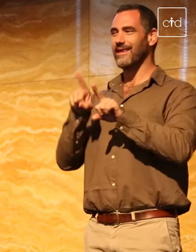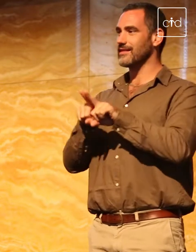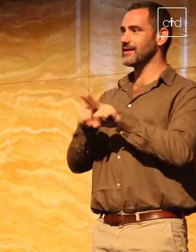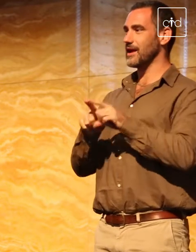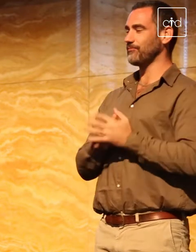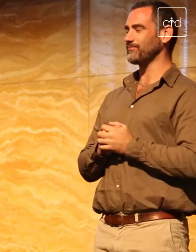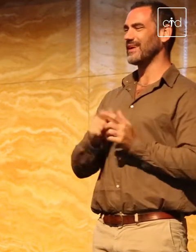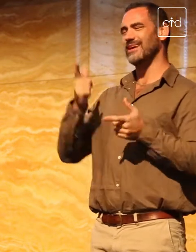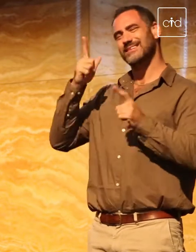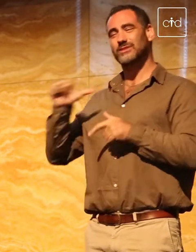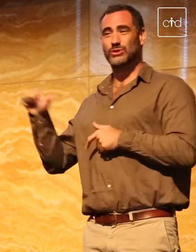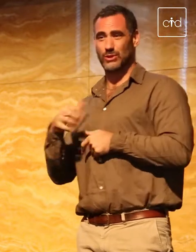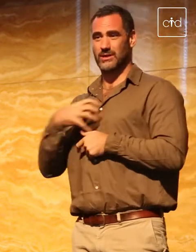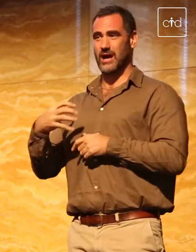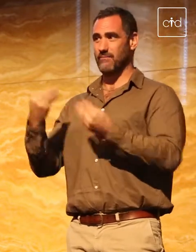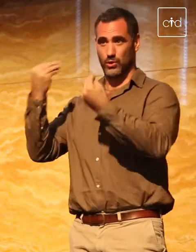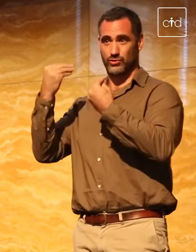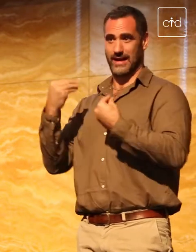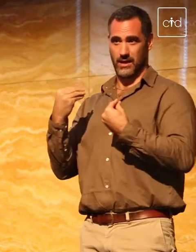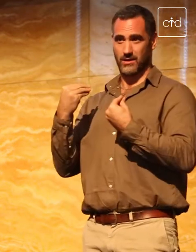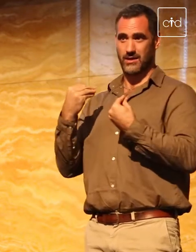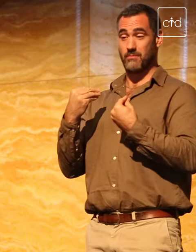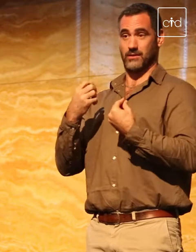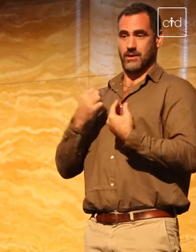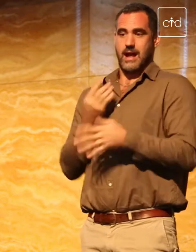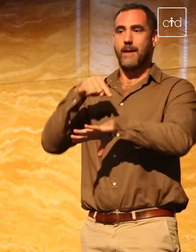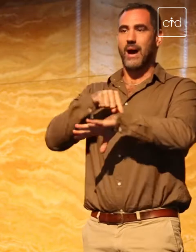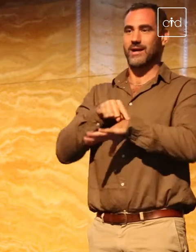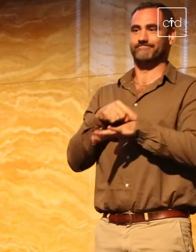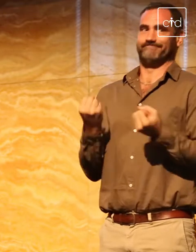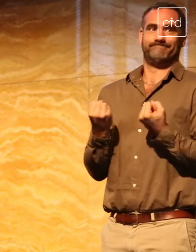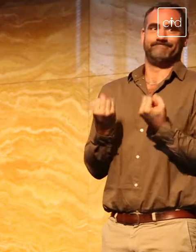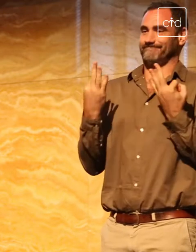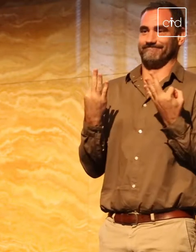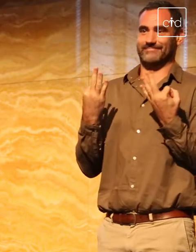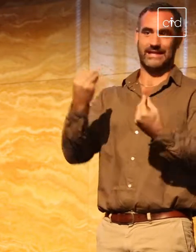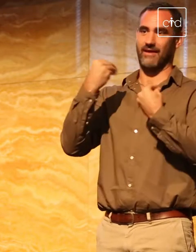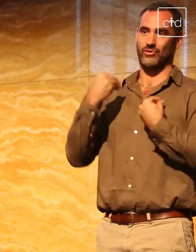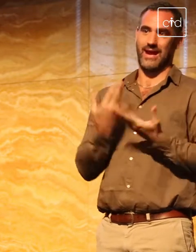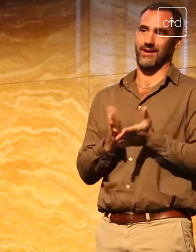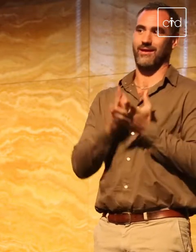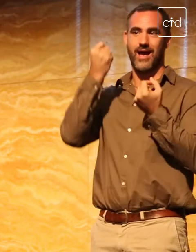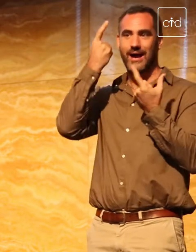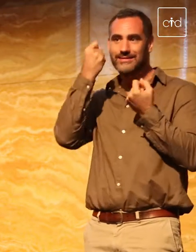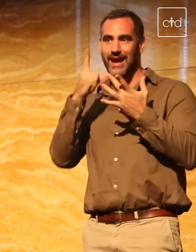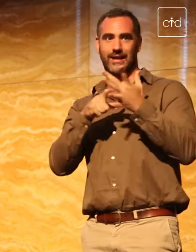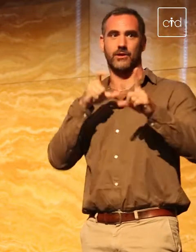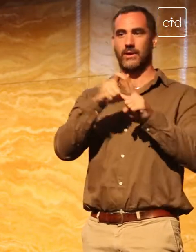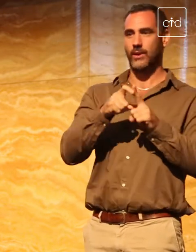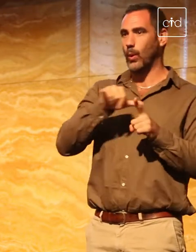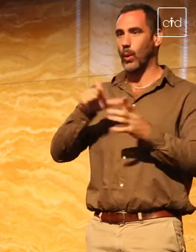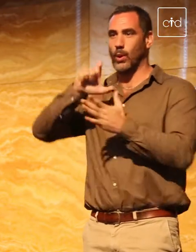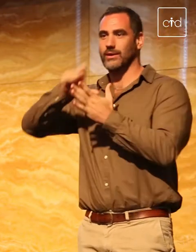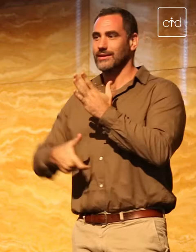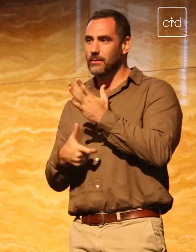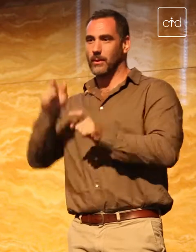bit of training these days, but certainly in my day we had next to know training, and I don't think it's adequate even today to understand all the aspects of